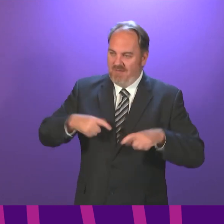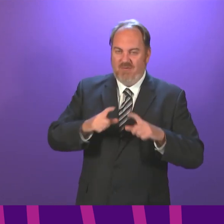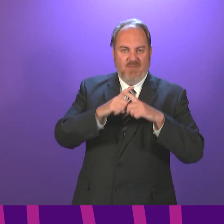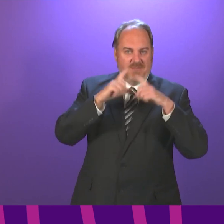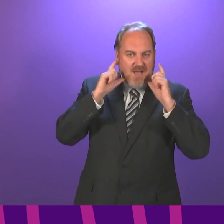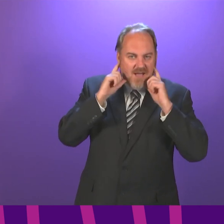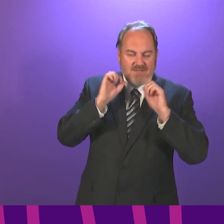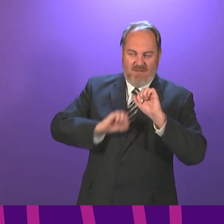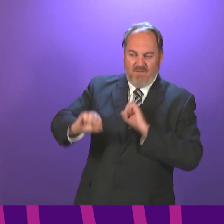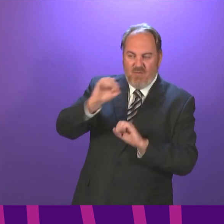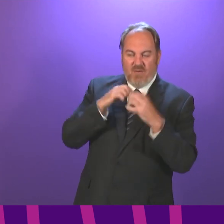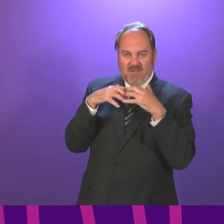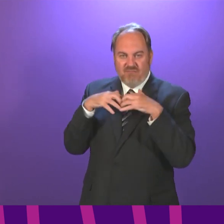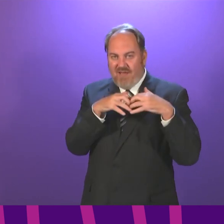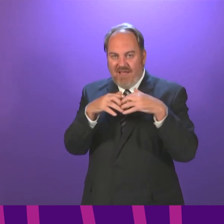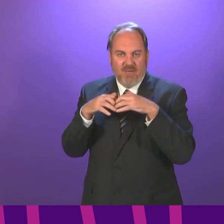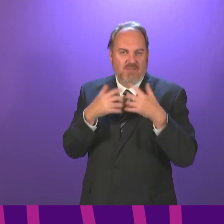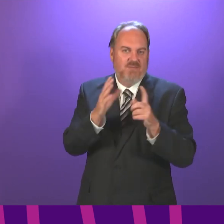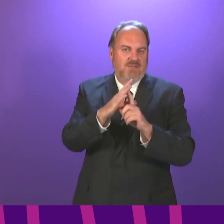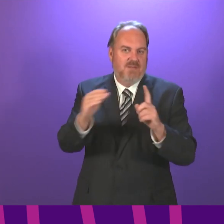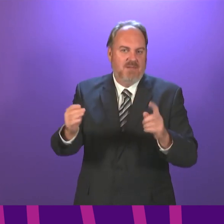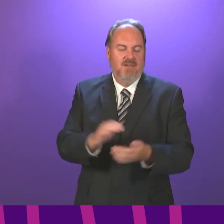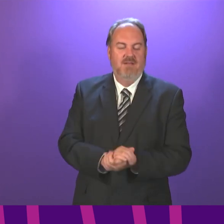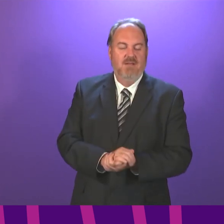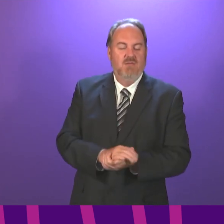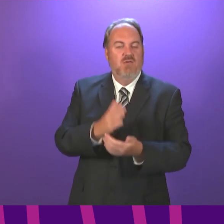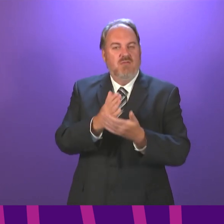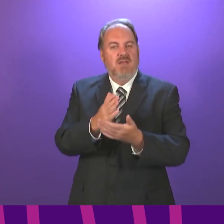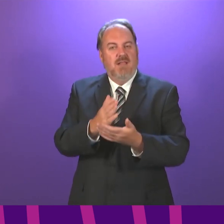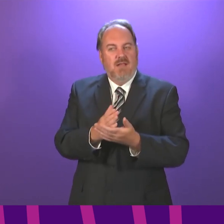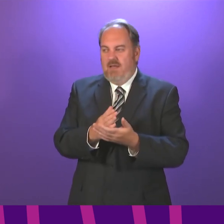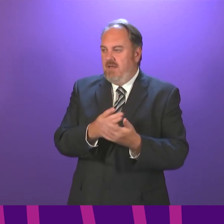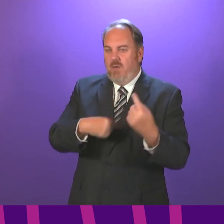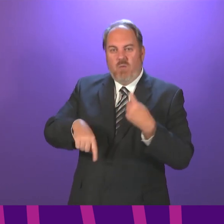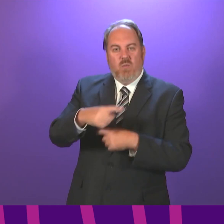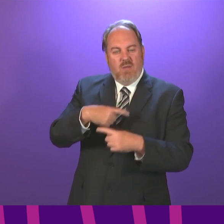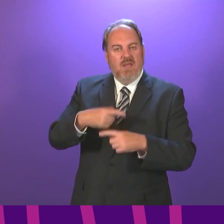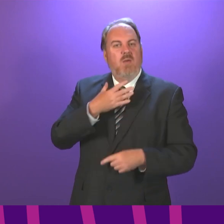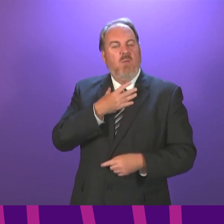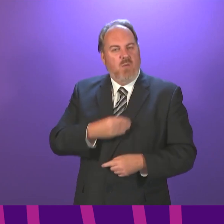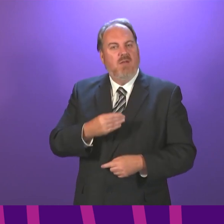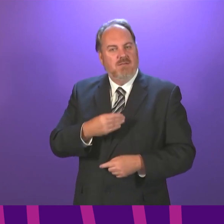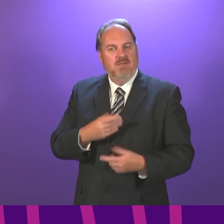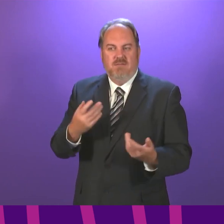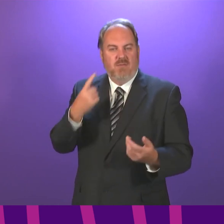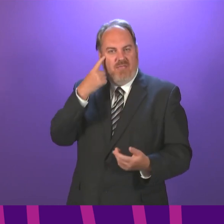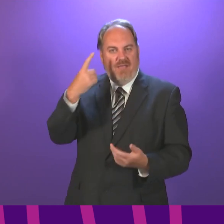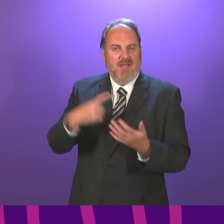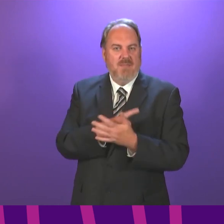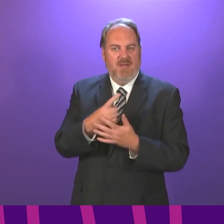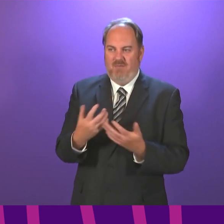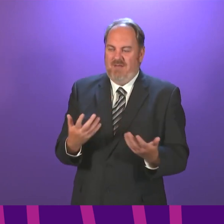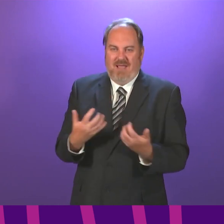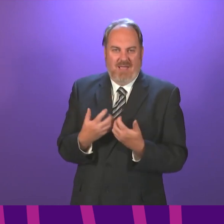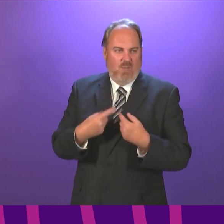backlog and treat non-COVID patients as quickly as they want to do. We all have a responsibility and the vast